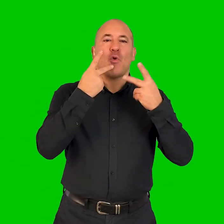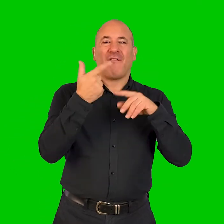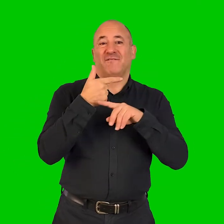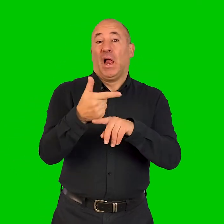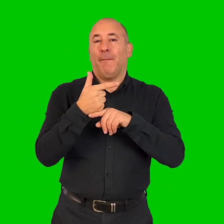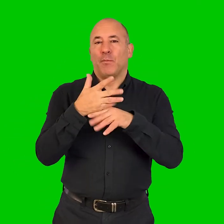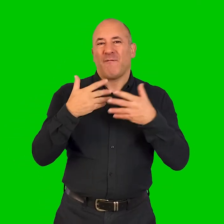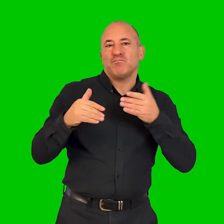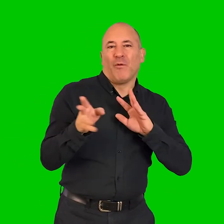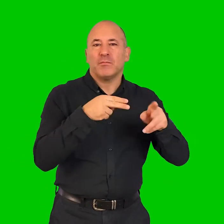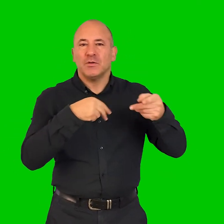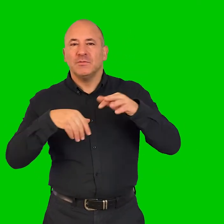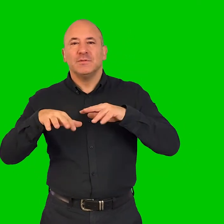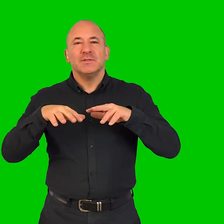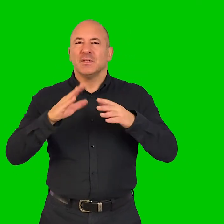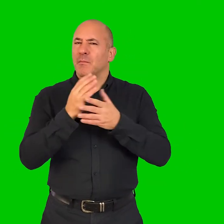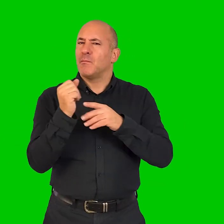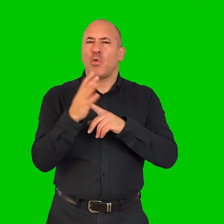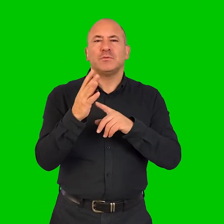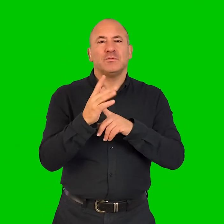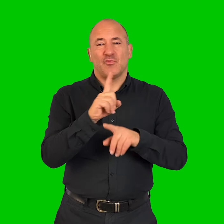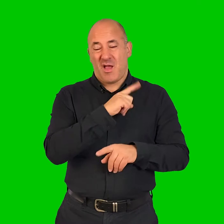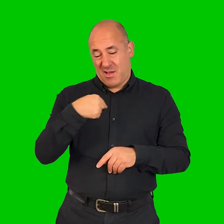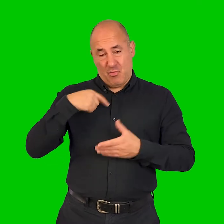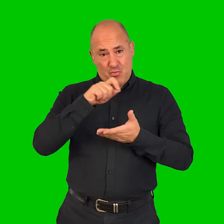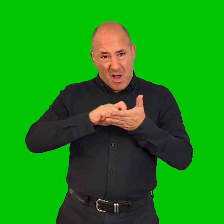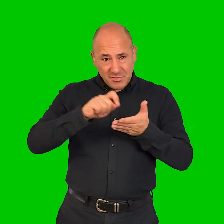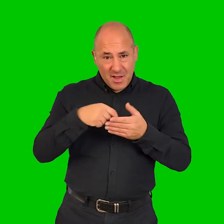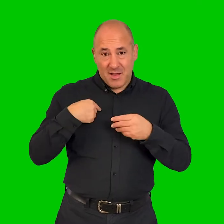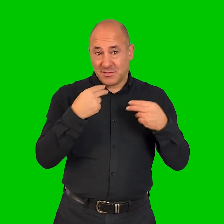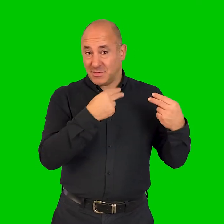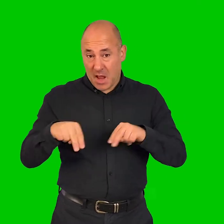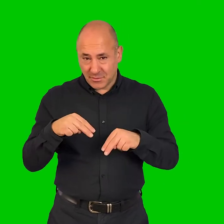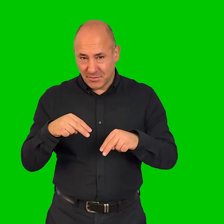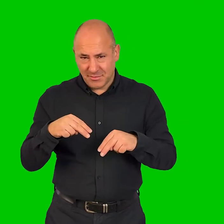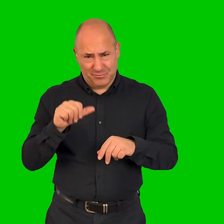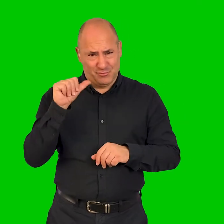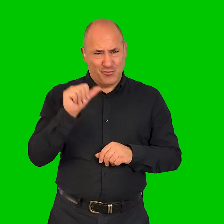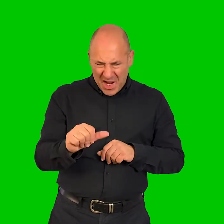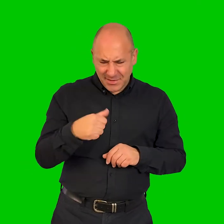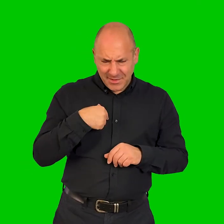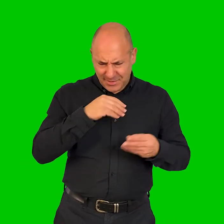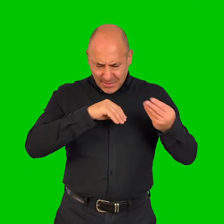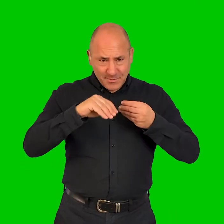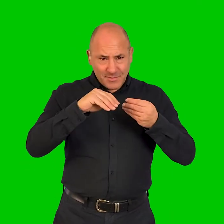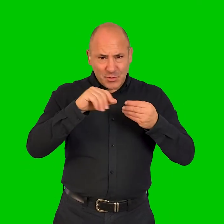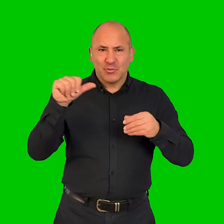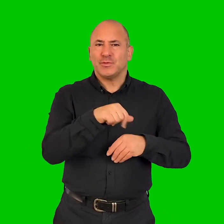film, and it was really important to me. As a writer who dances, it makes perfect sense that I also